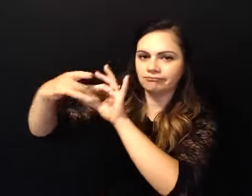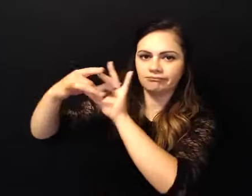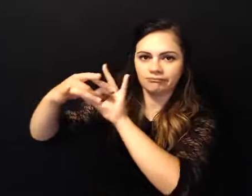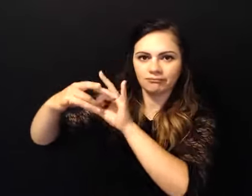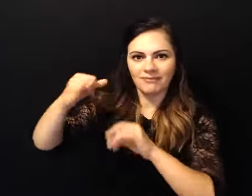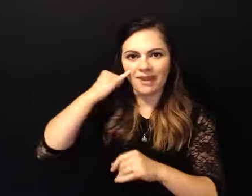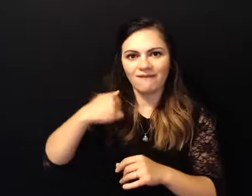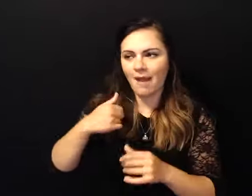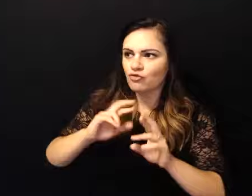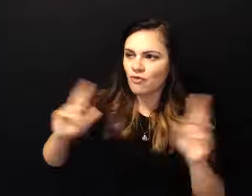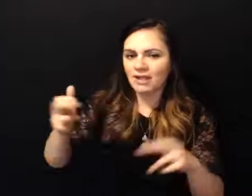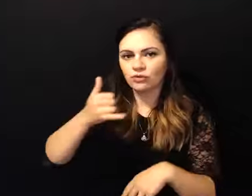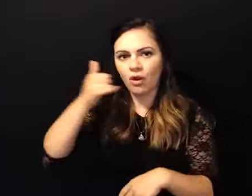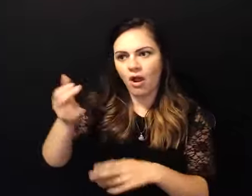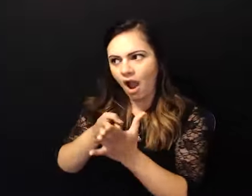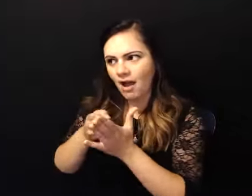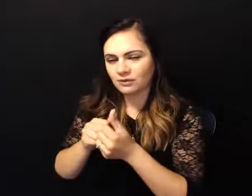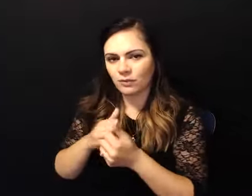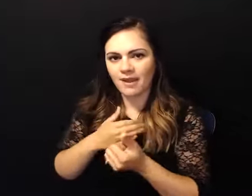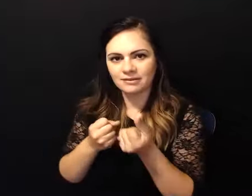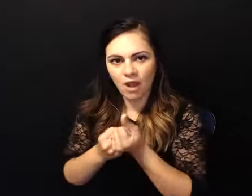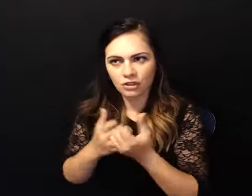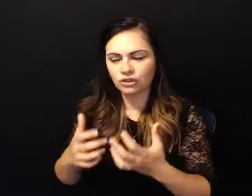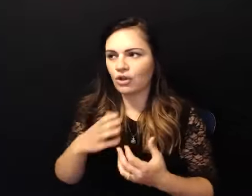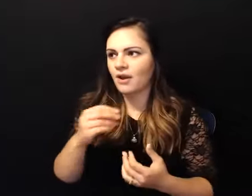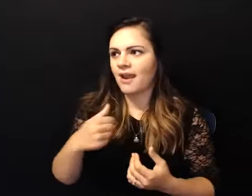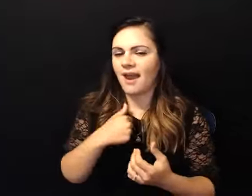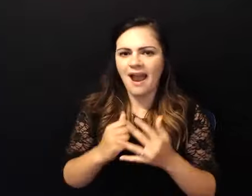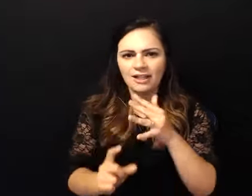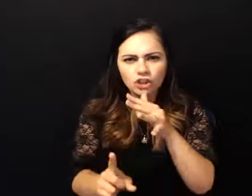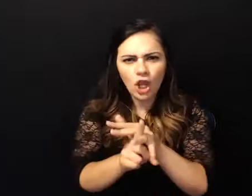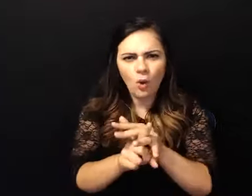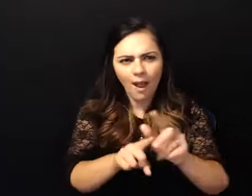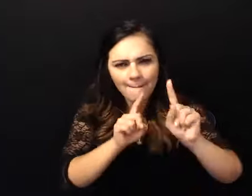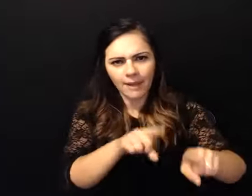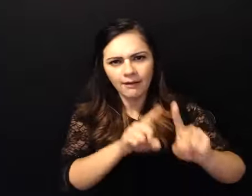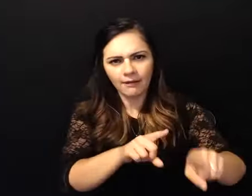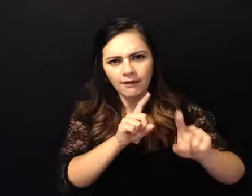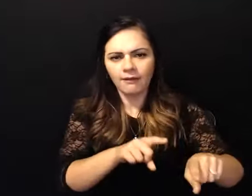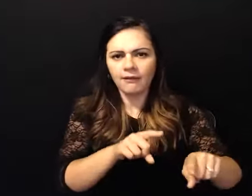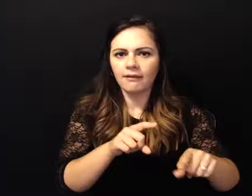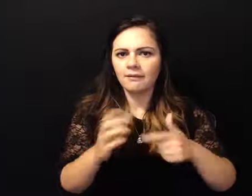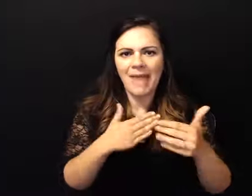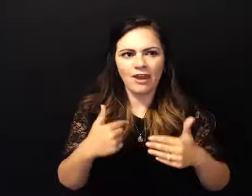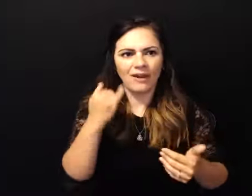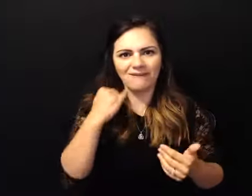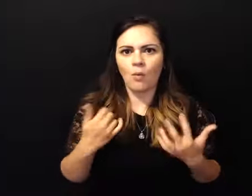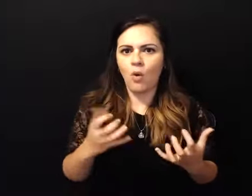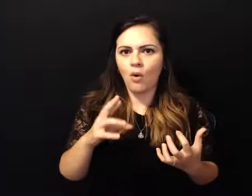up and i sit up front and i thank people and i just do those things that you know input into my sobriety if i participate